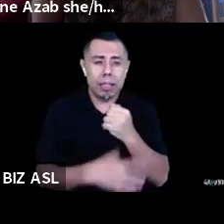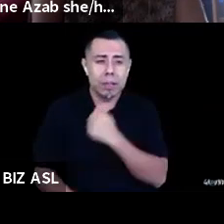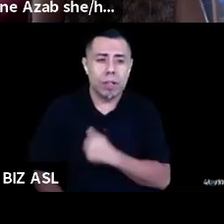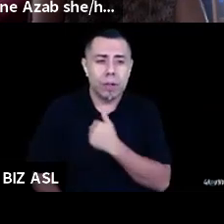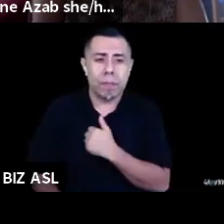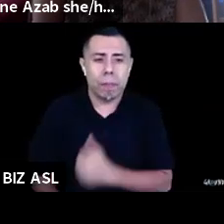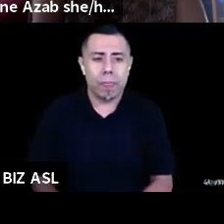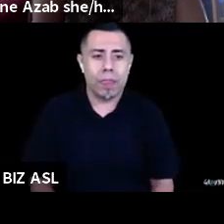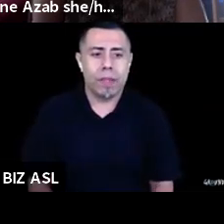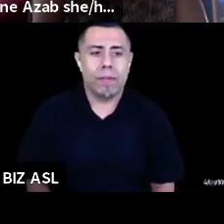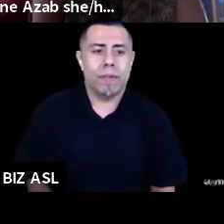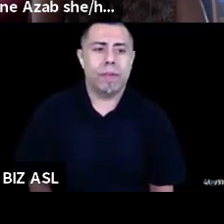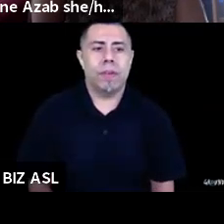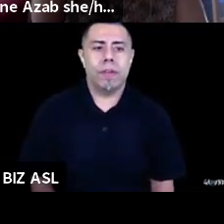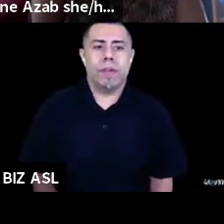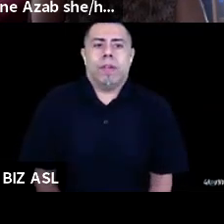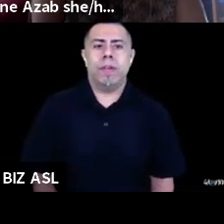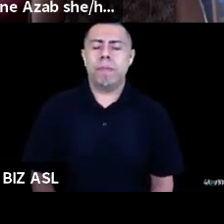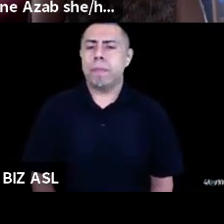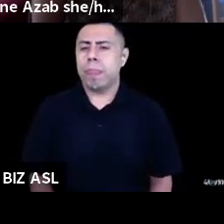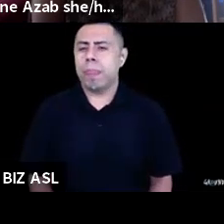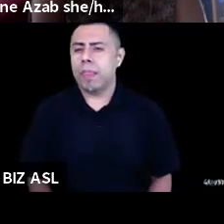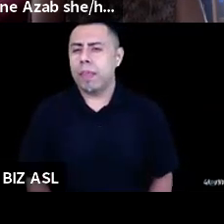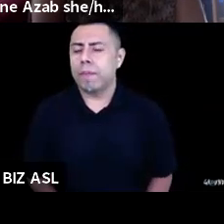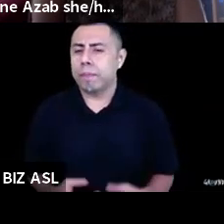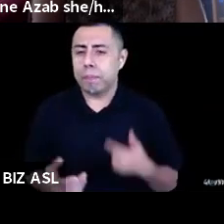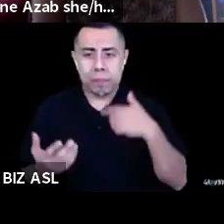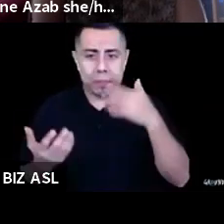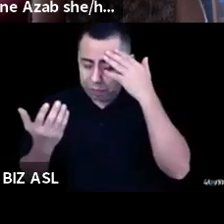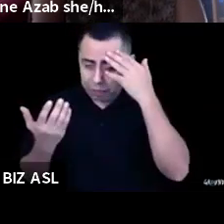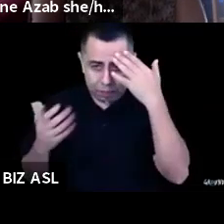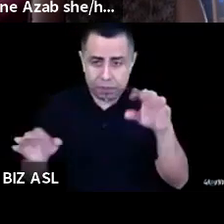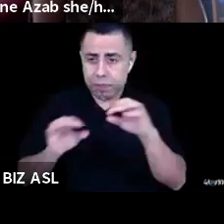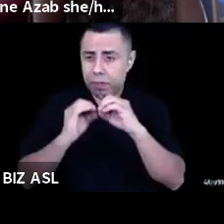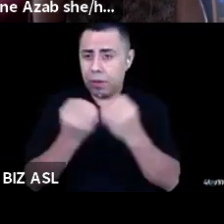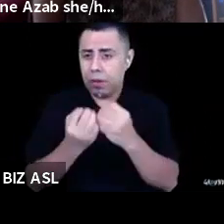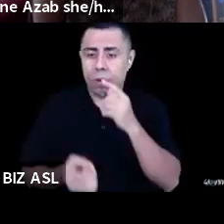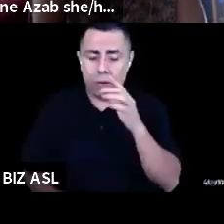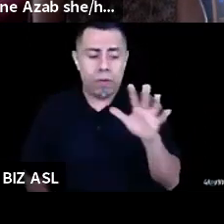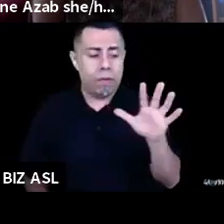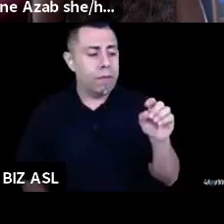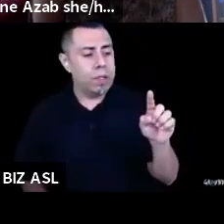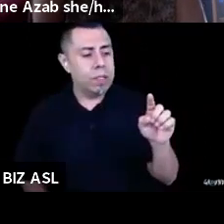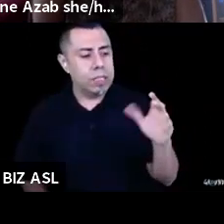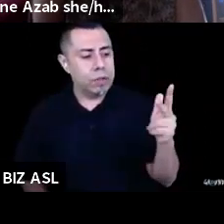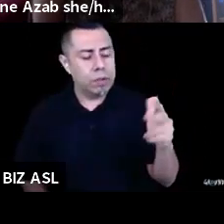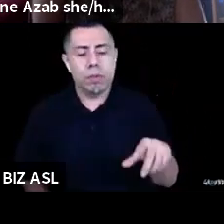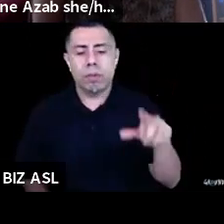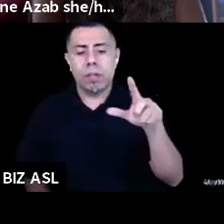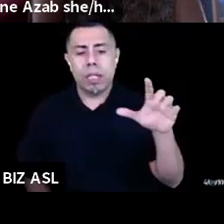um, as far as I don't know organizations that are 501 C threes or LLCs or LLPs, but what I